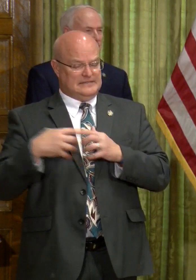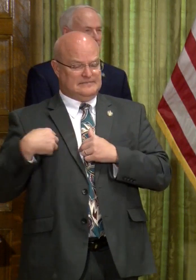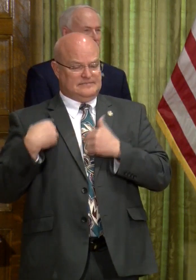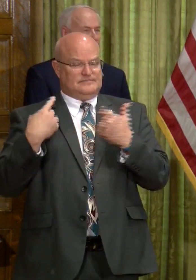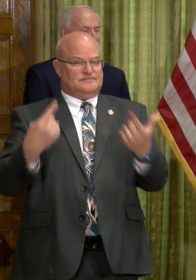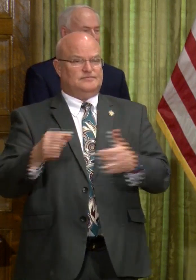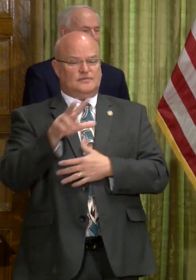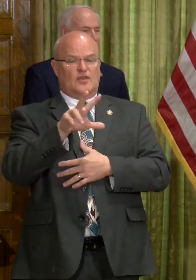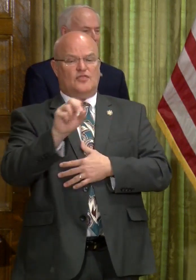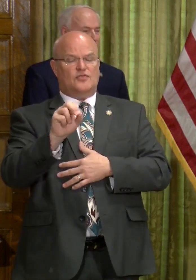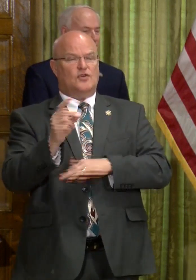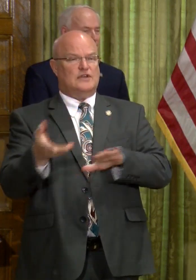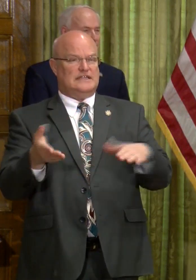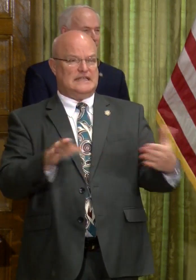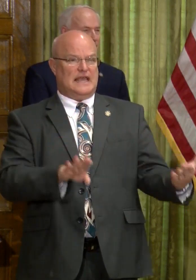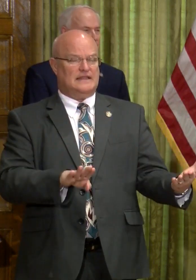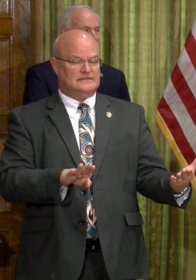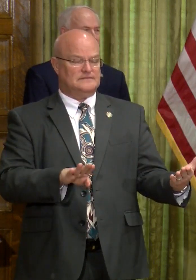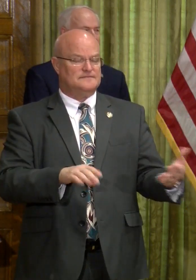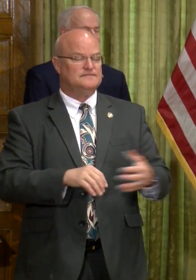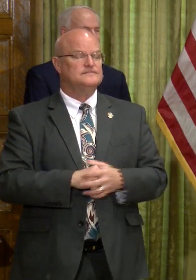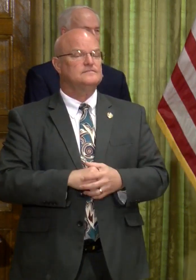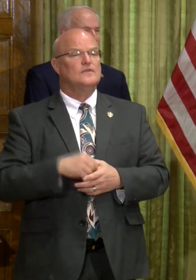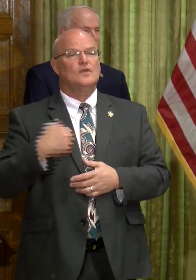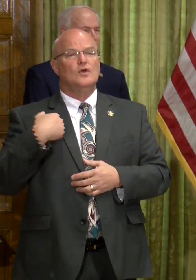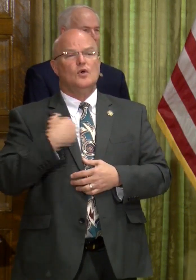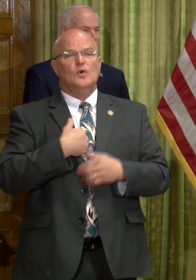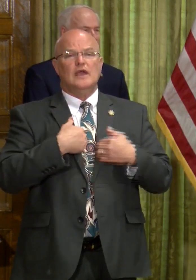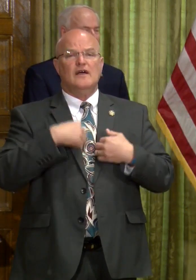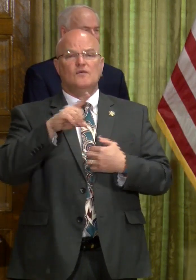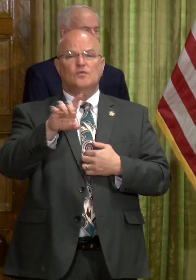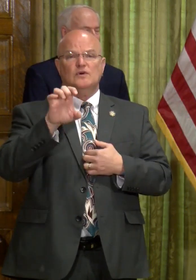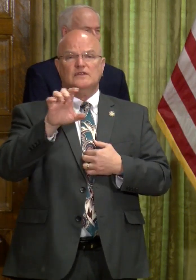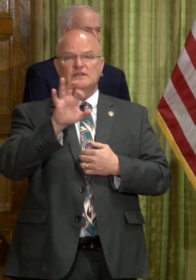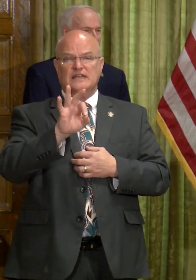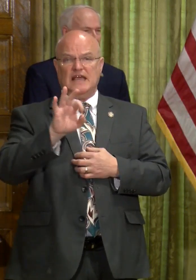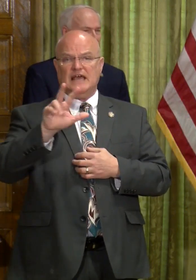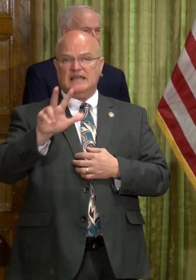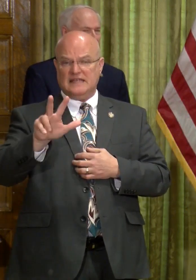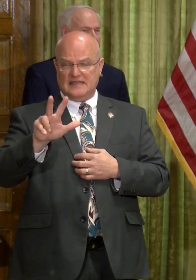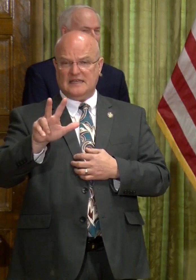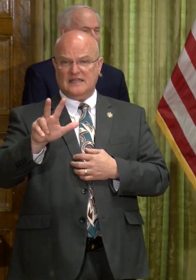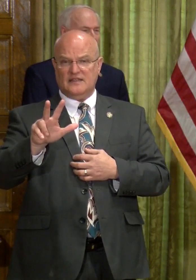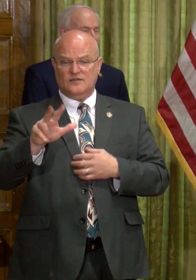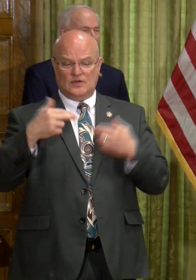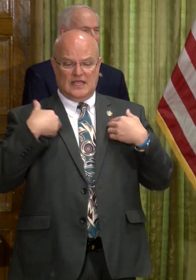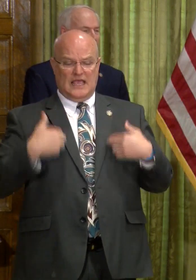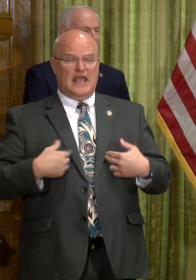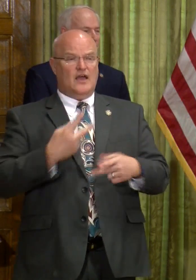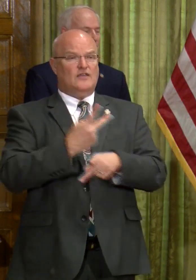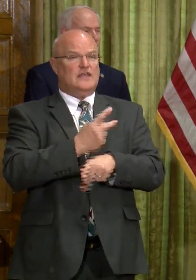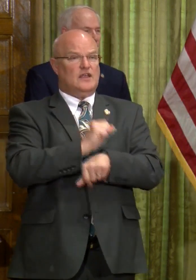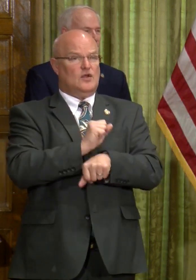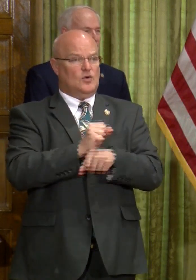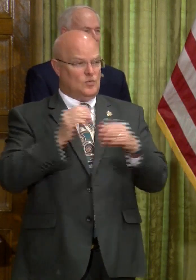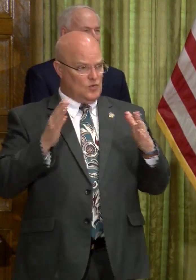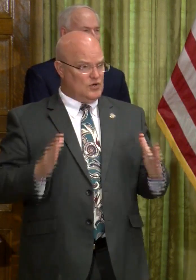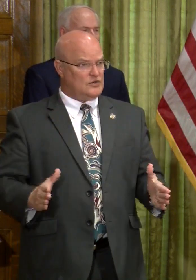as the governor mentioned before. We have 193 health care workers